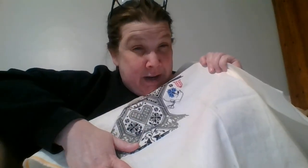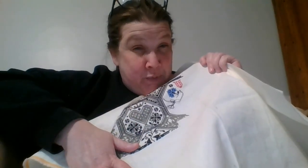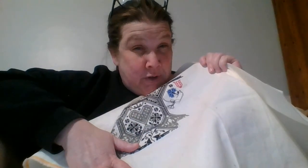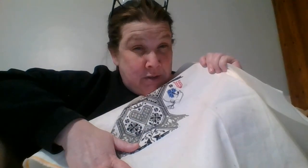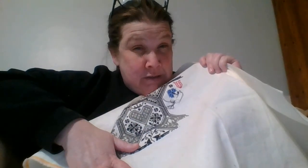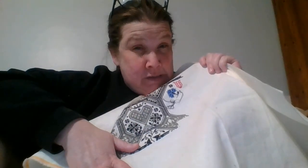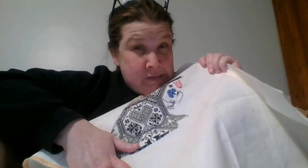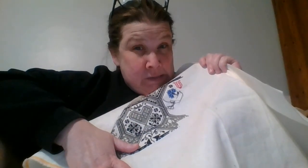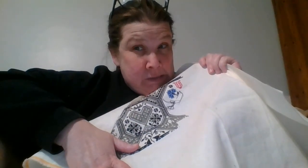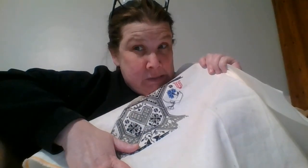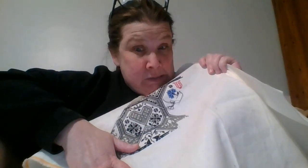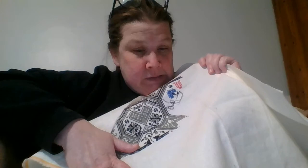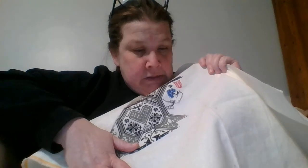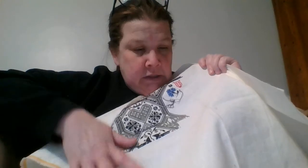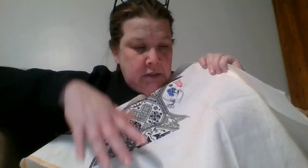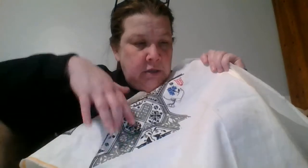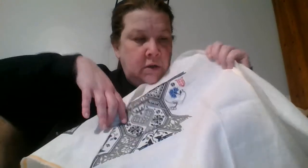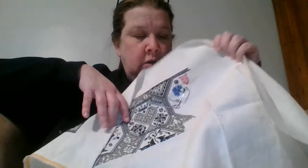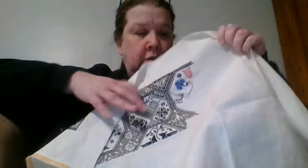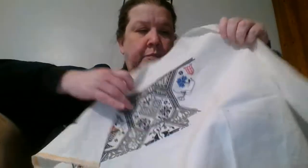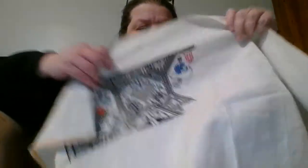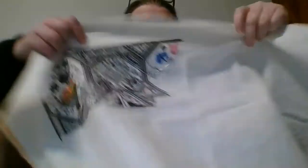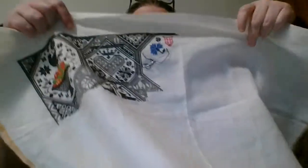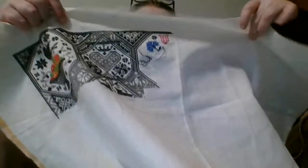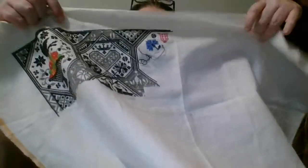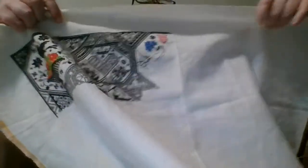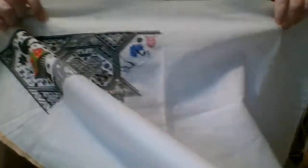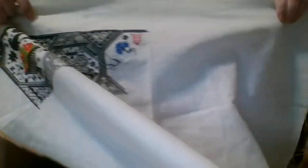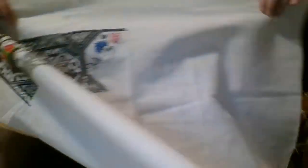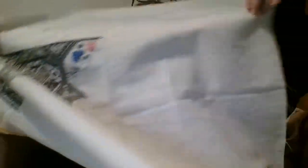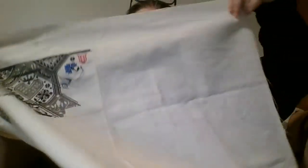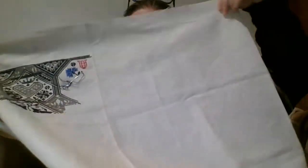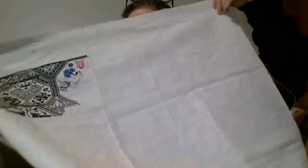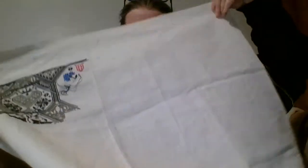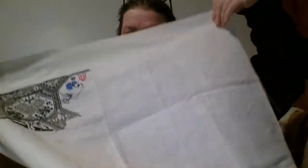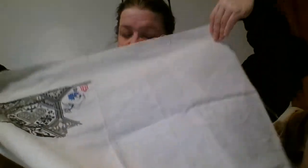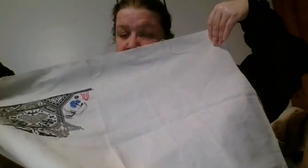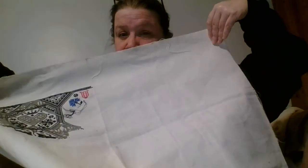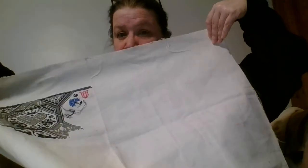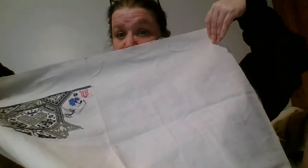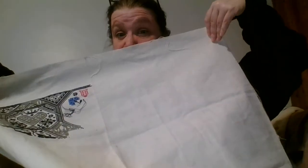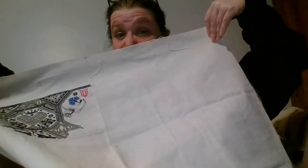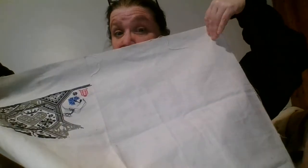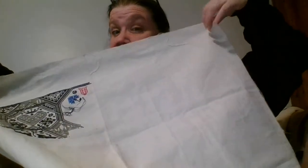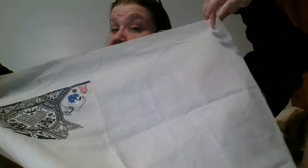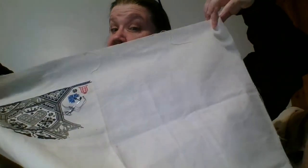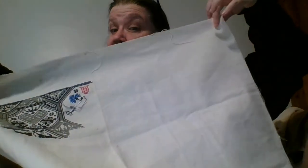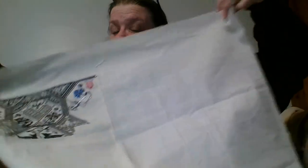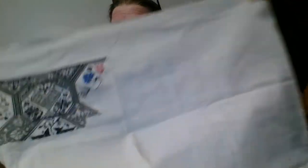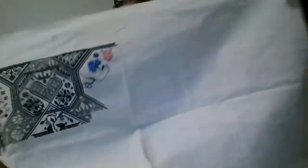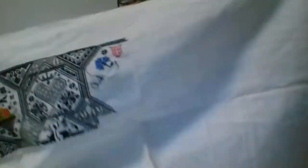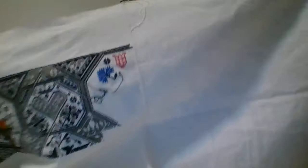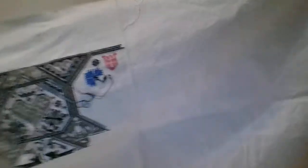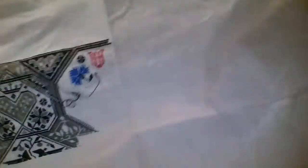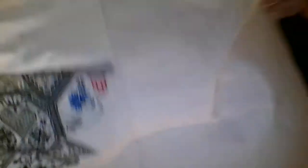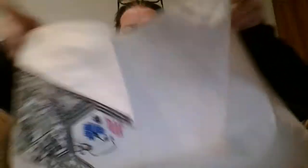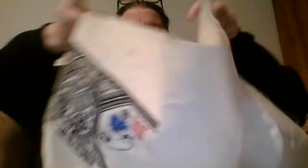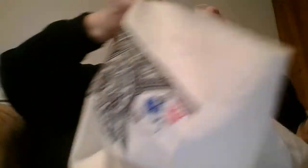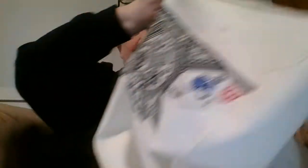April but I will know where I can cut off the side I may just leave it